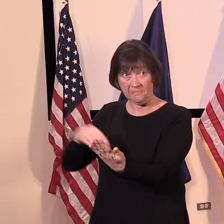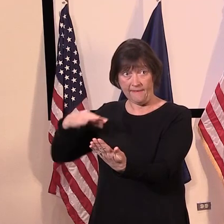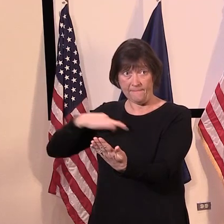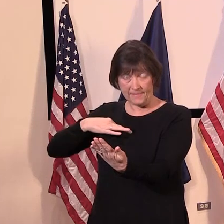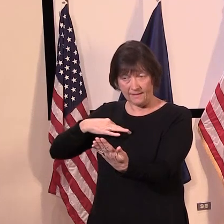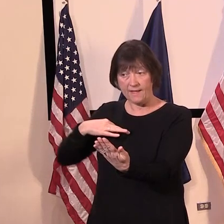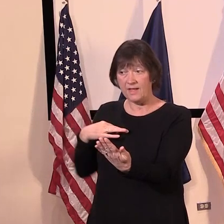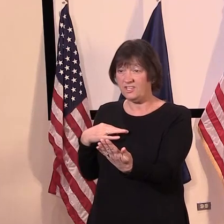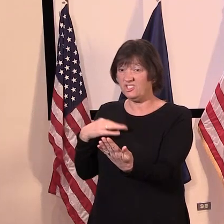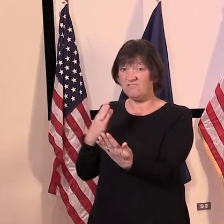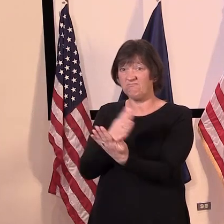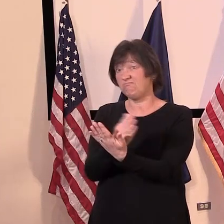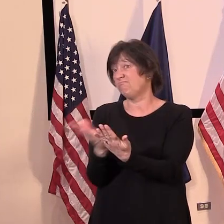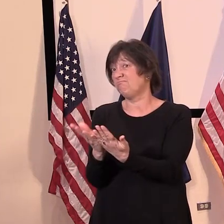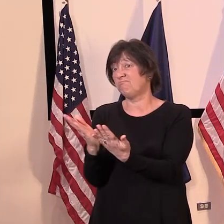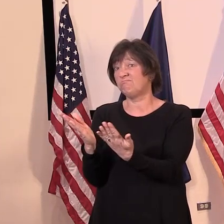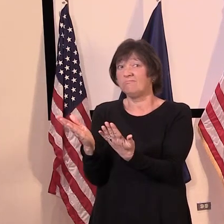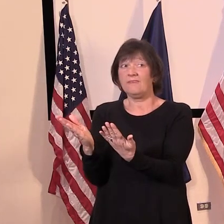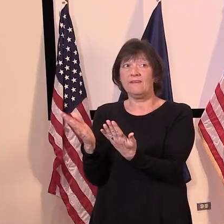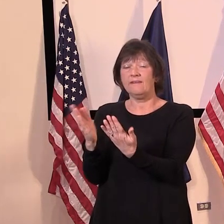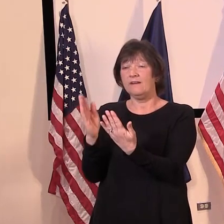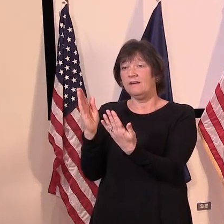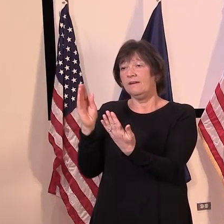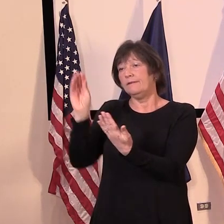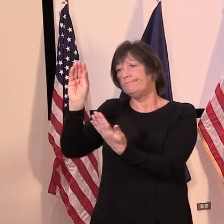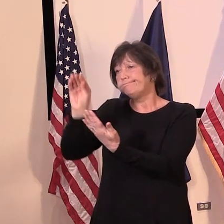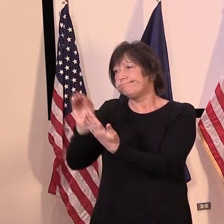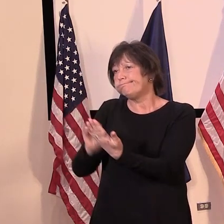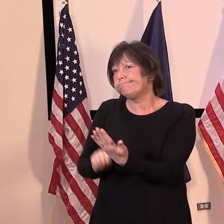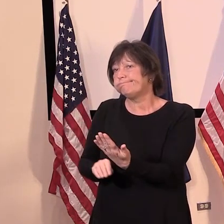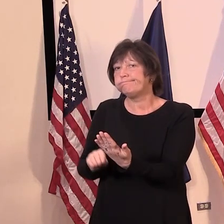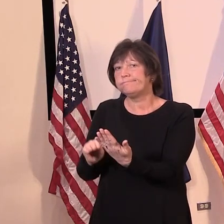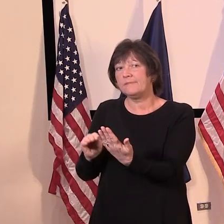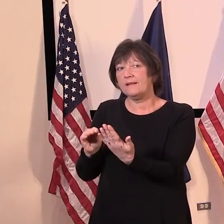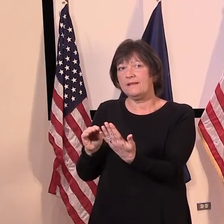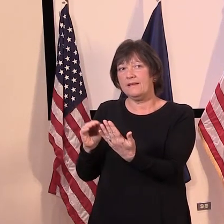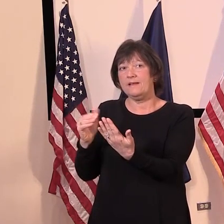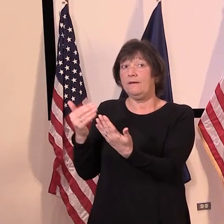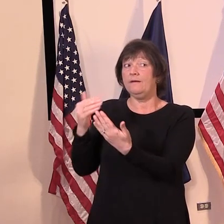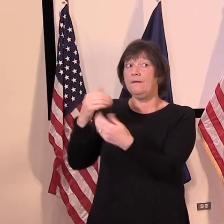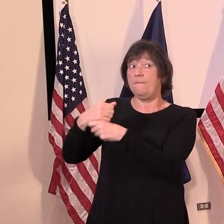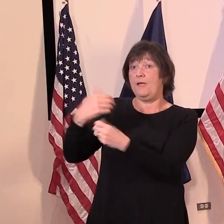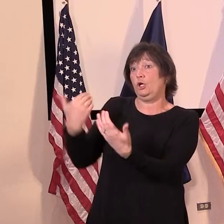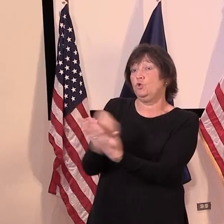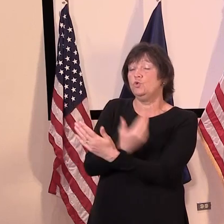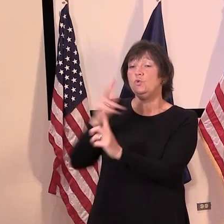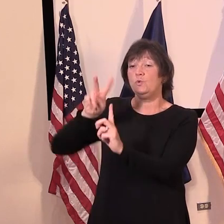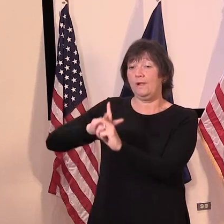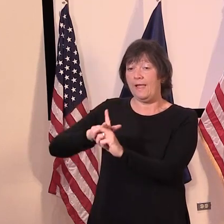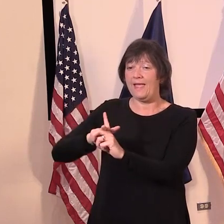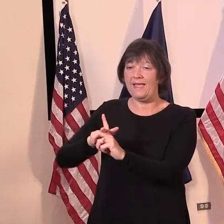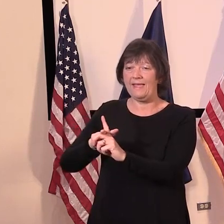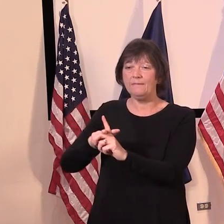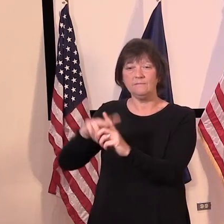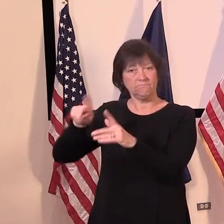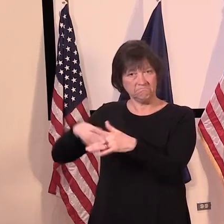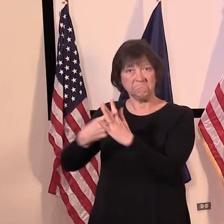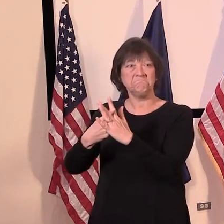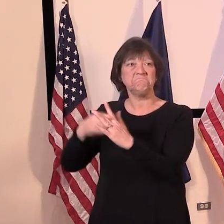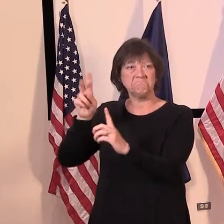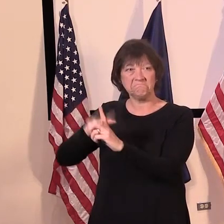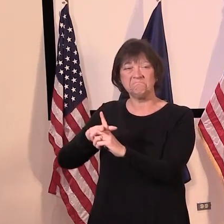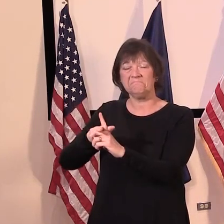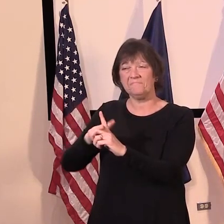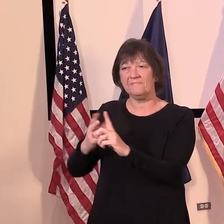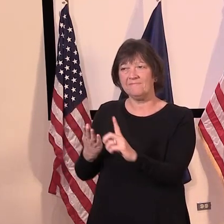application from start to finish, they fill out, um, uh, a new, uh, a new claims application or initial claims application.